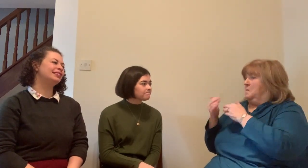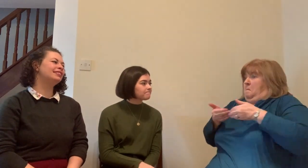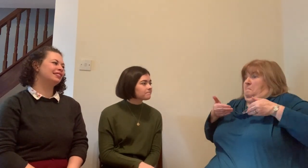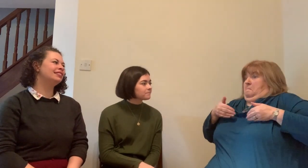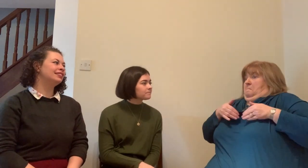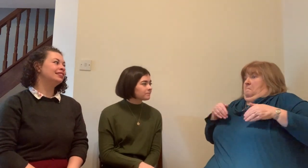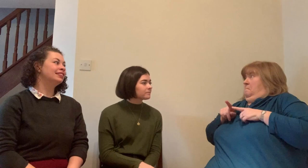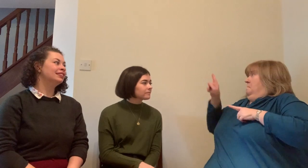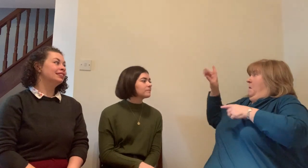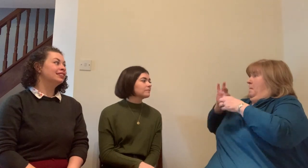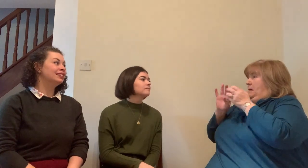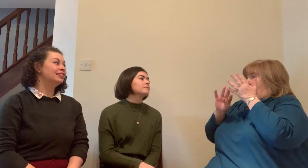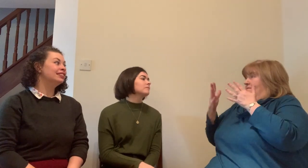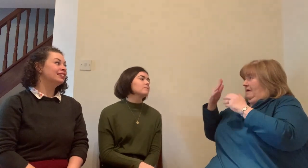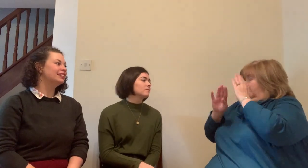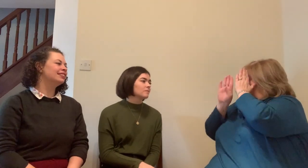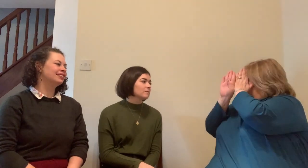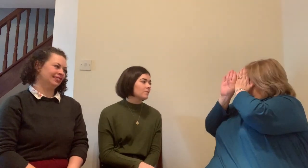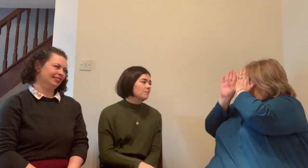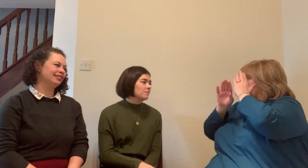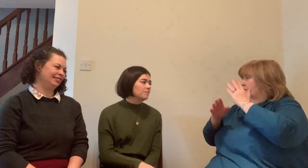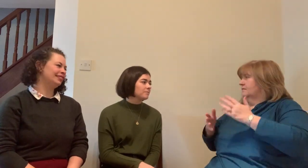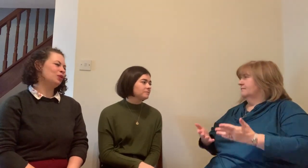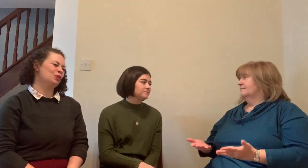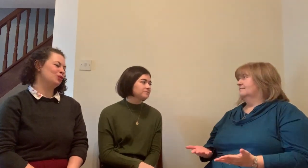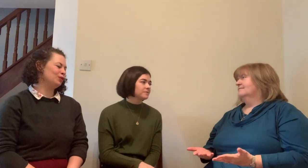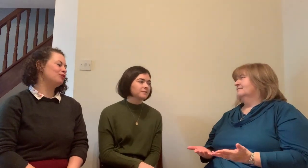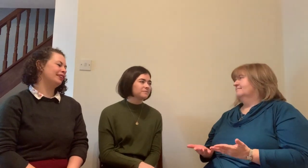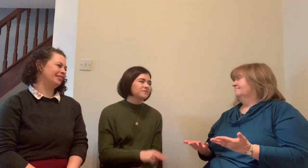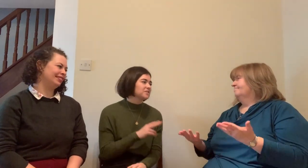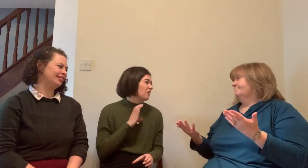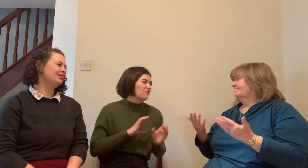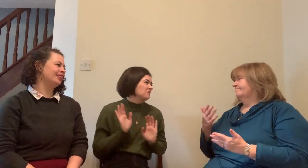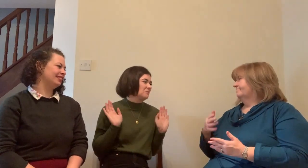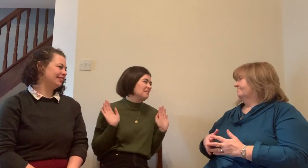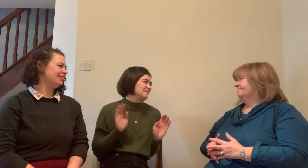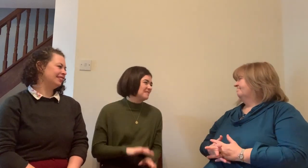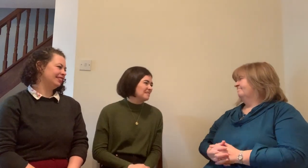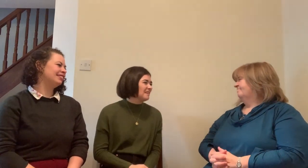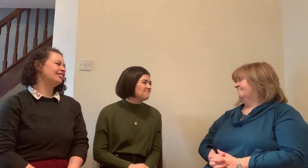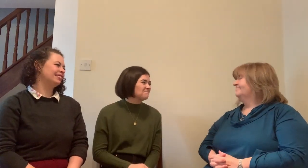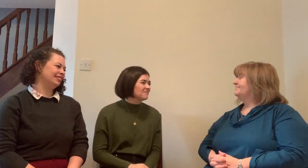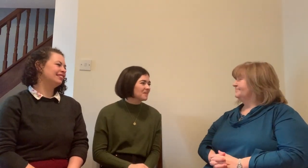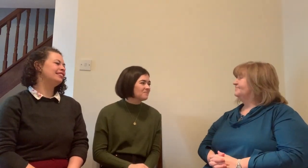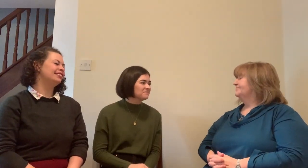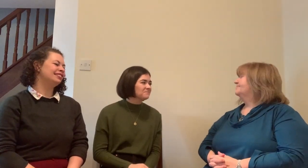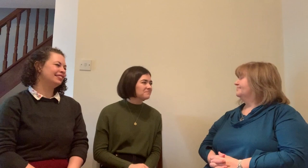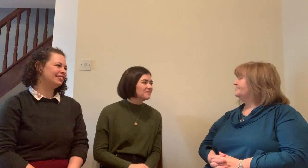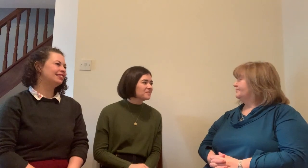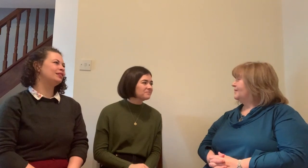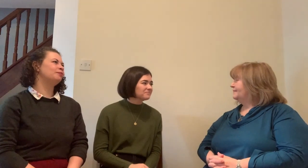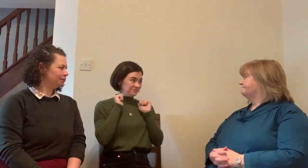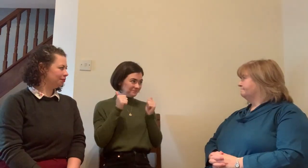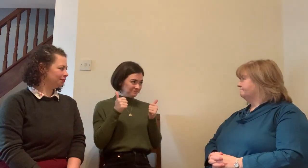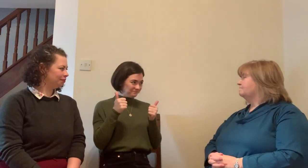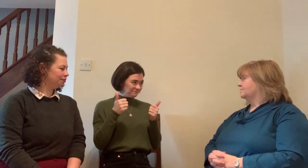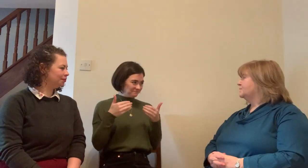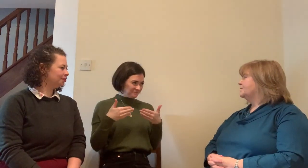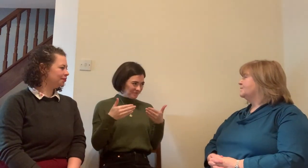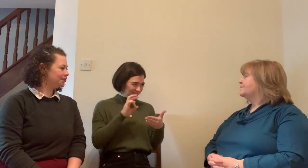and very limited signing ability but powerful facial expressions that was really able to convey what they wanted